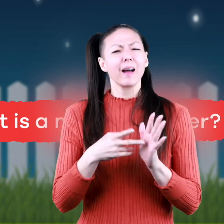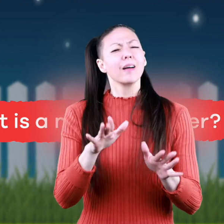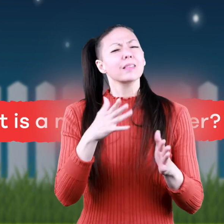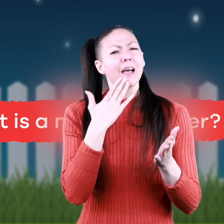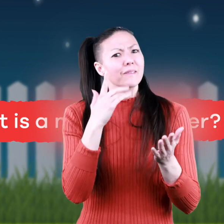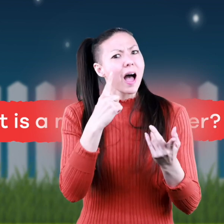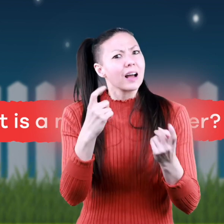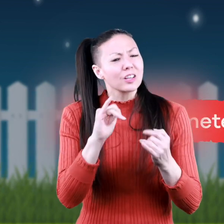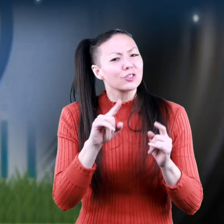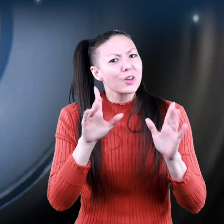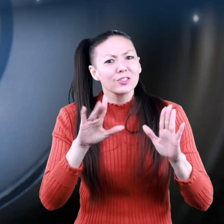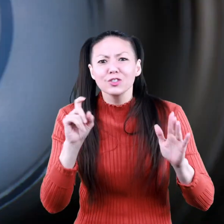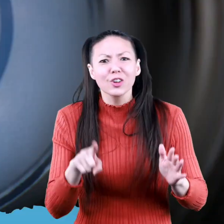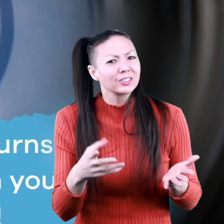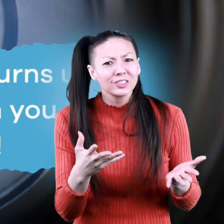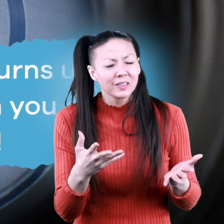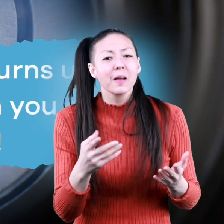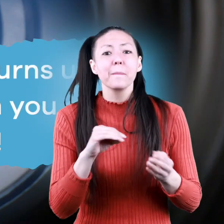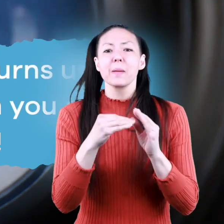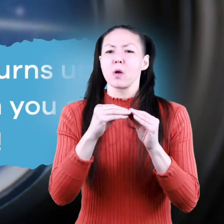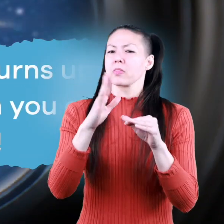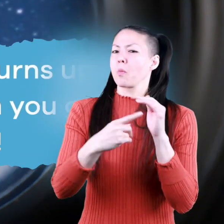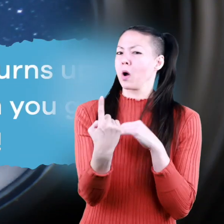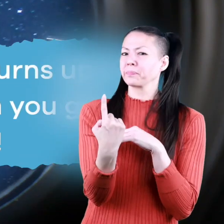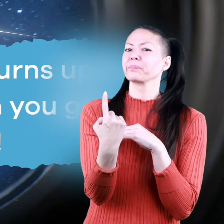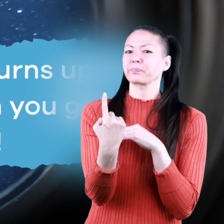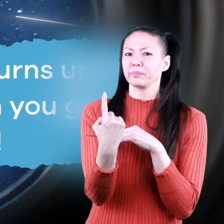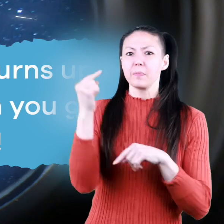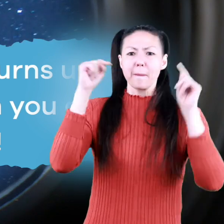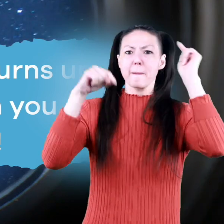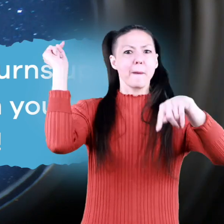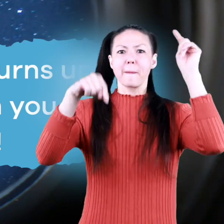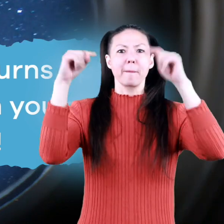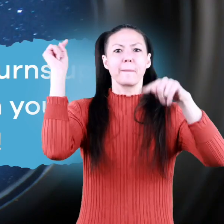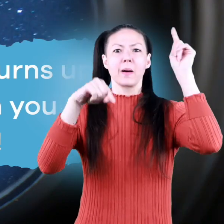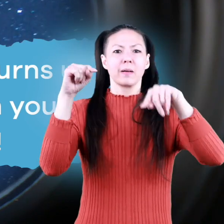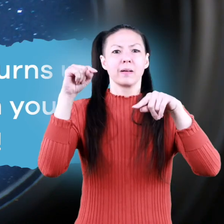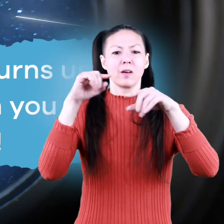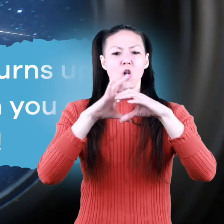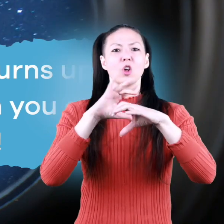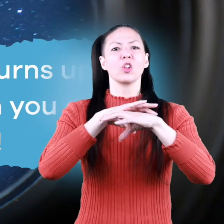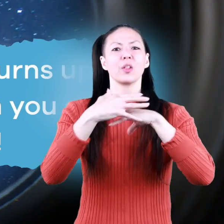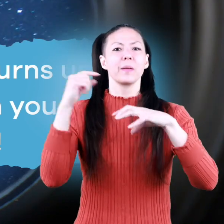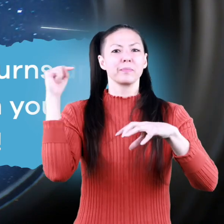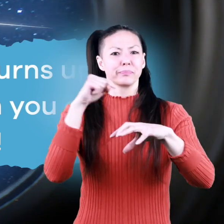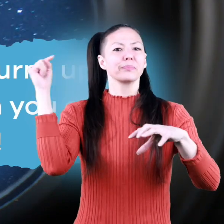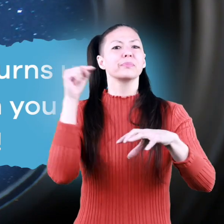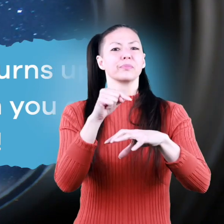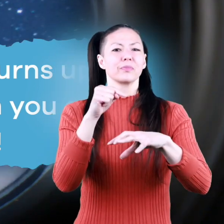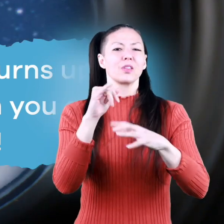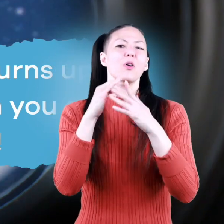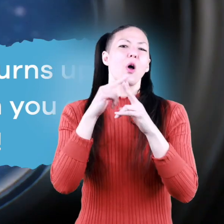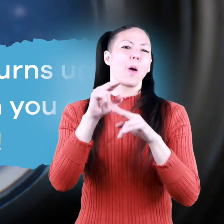great question! If more than one meteor burns up in Earth's atmosphere, then you get a meteor shower.